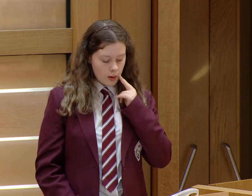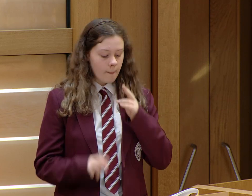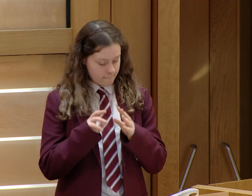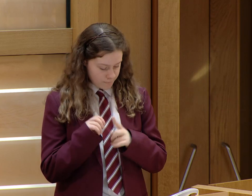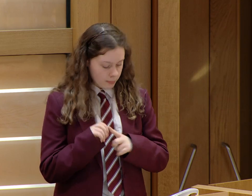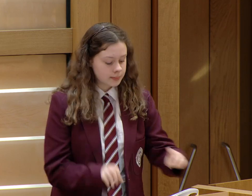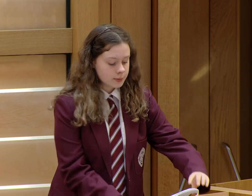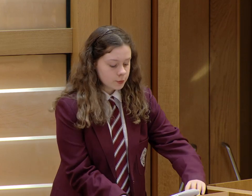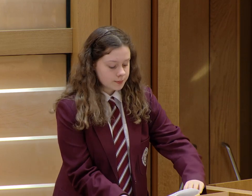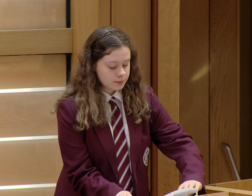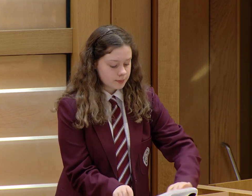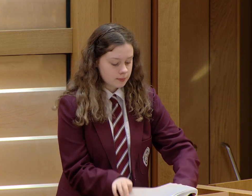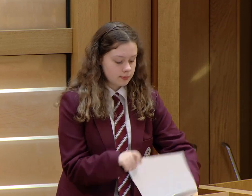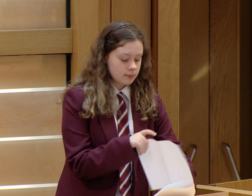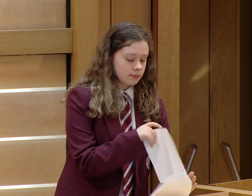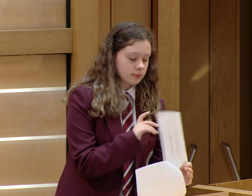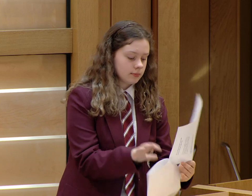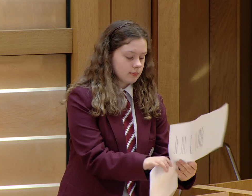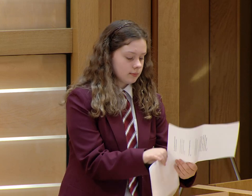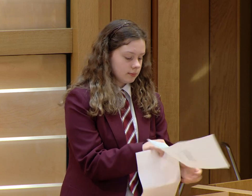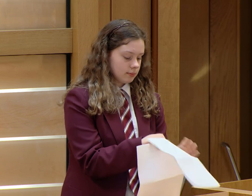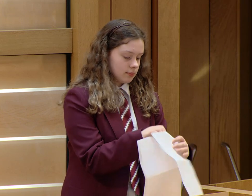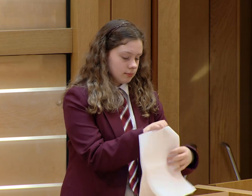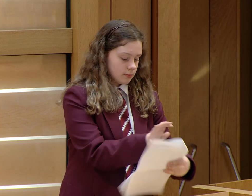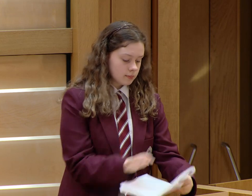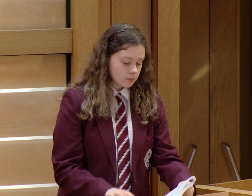And when the time came, we all moved on to Wallyford Primary School together.